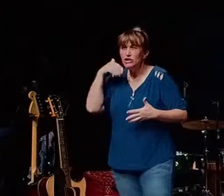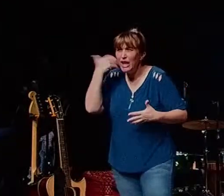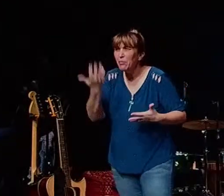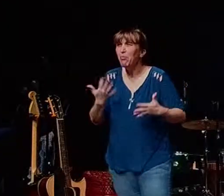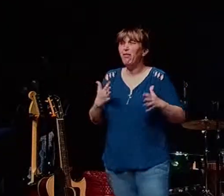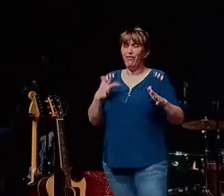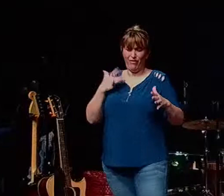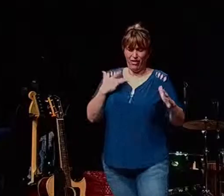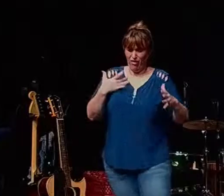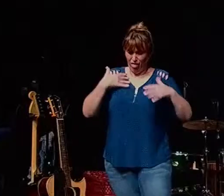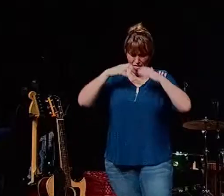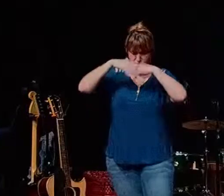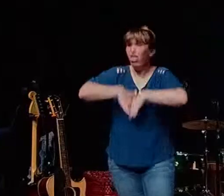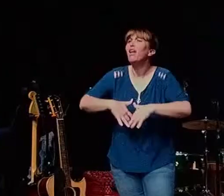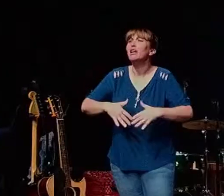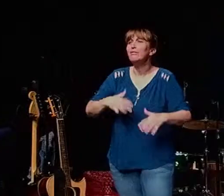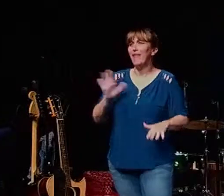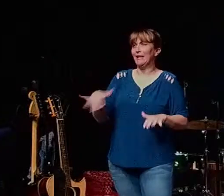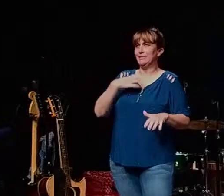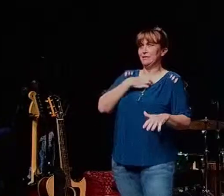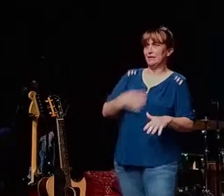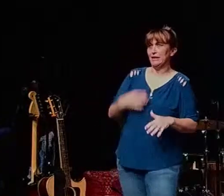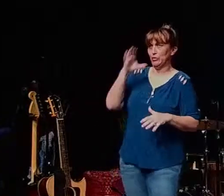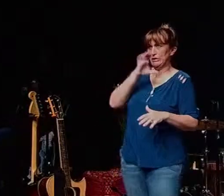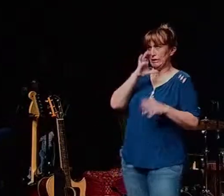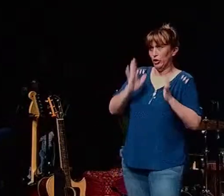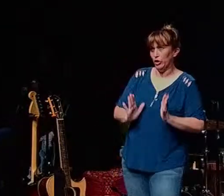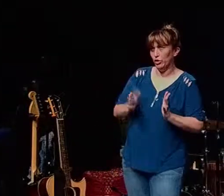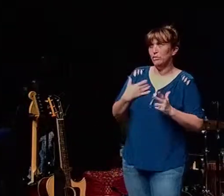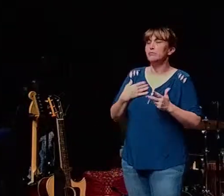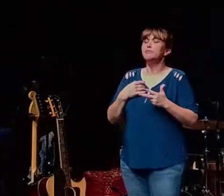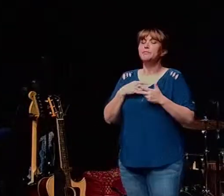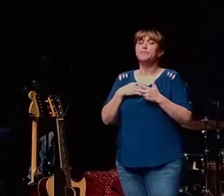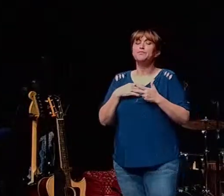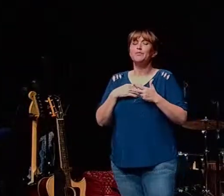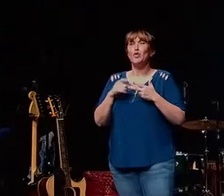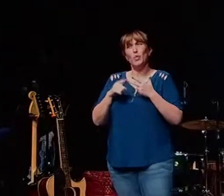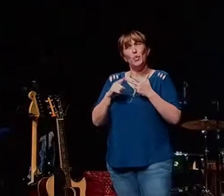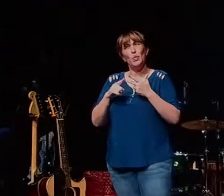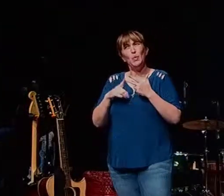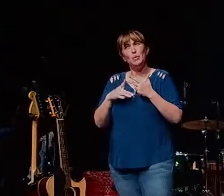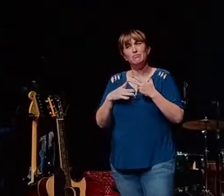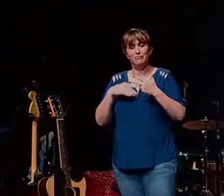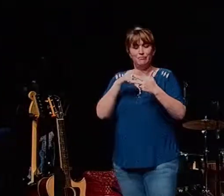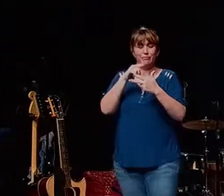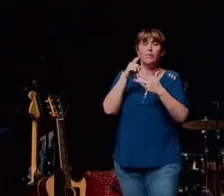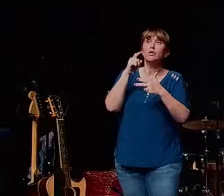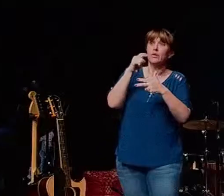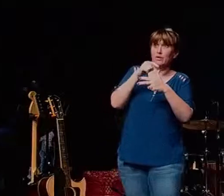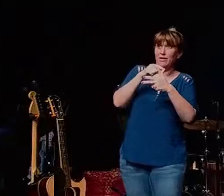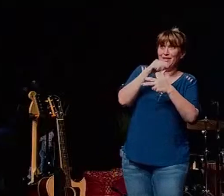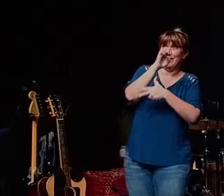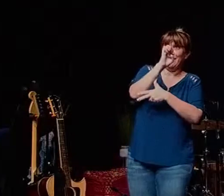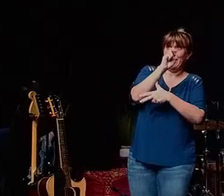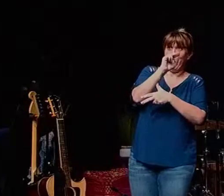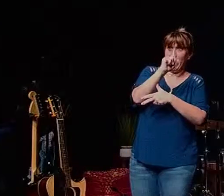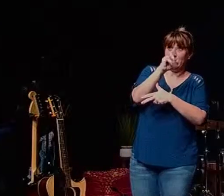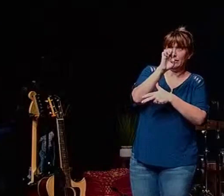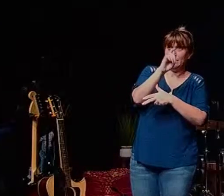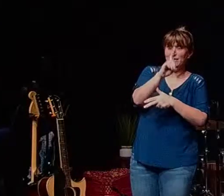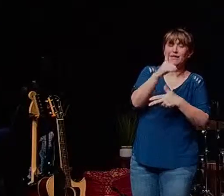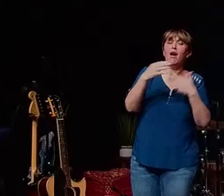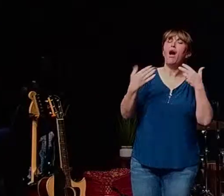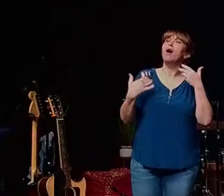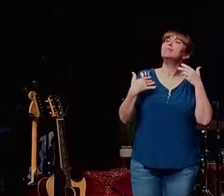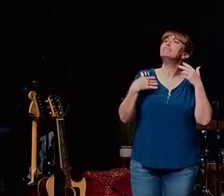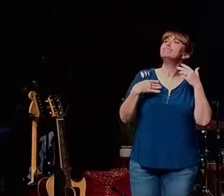collapsing around you that is the desperate seeker so here are the obstacles of the different types of seekers the enlightened one the obstacle for